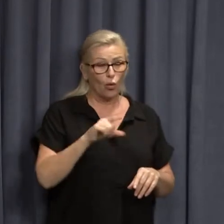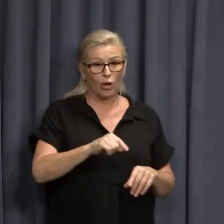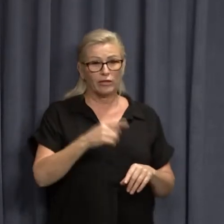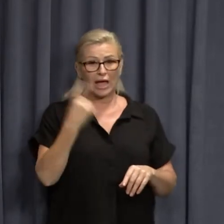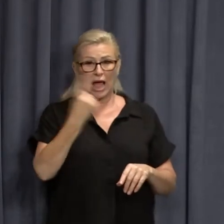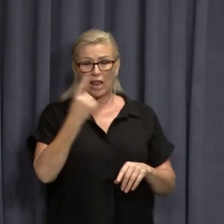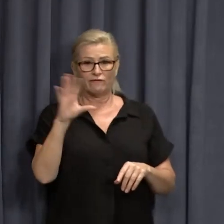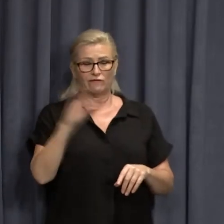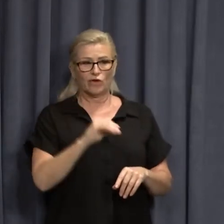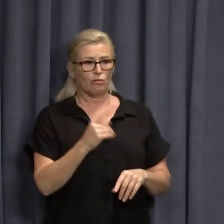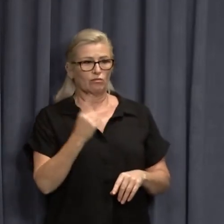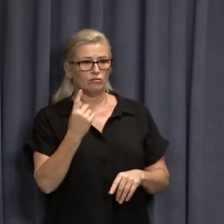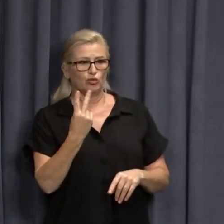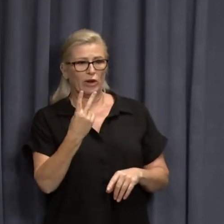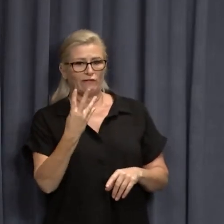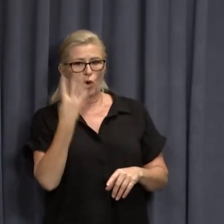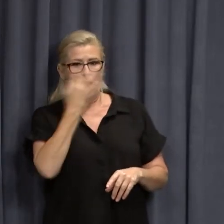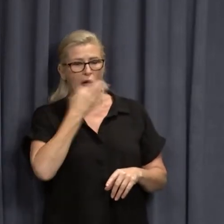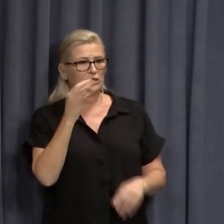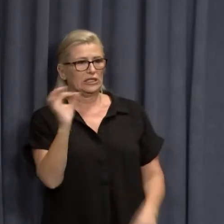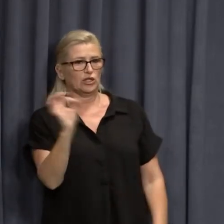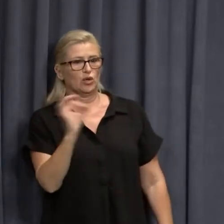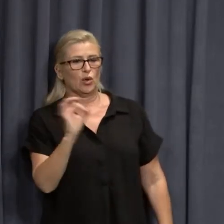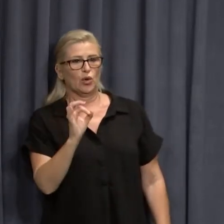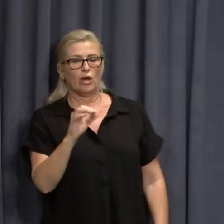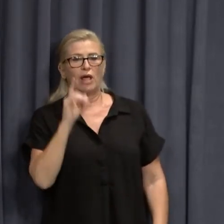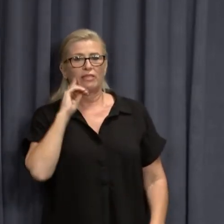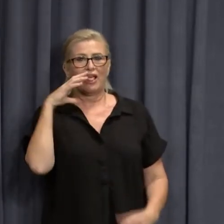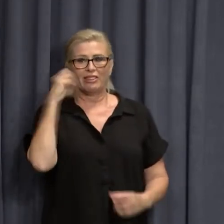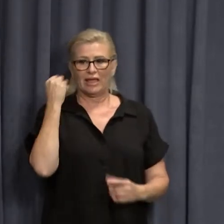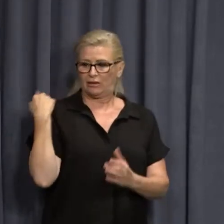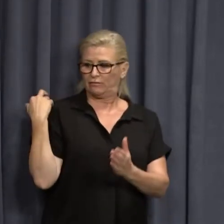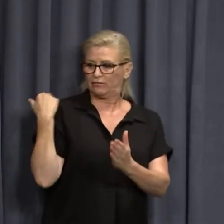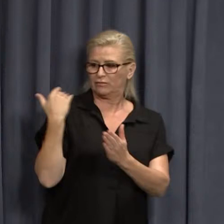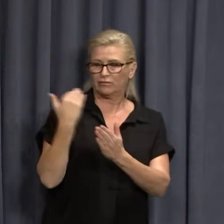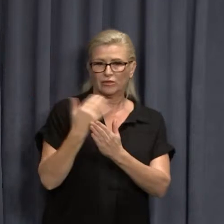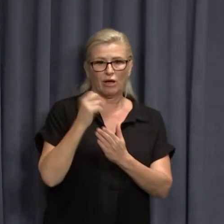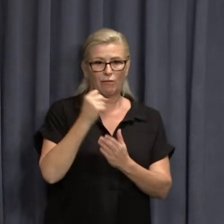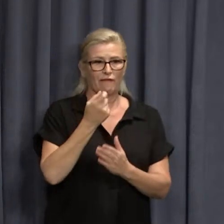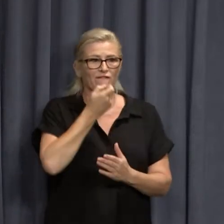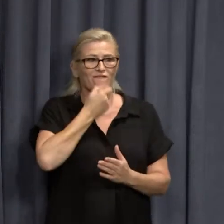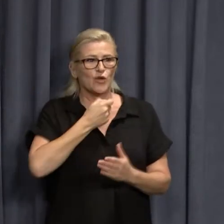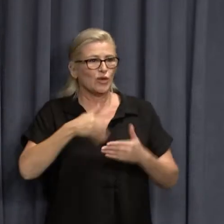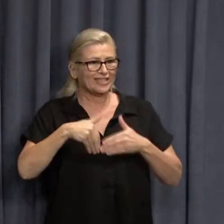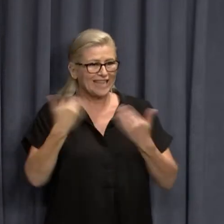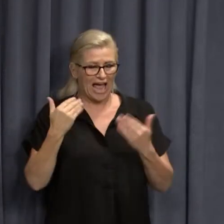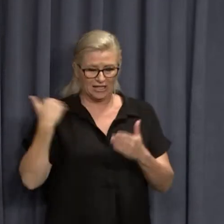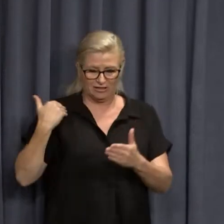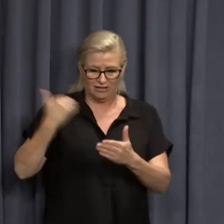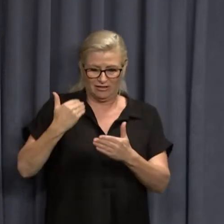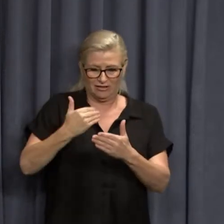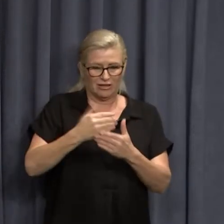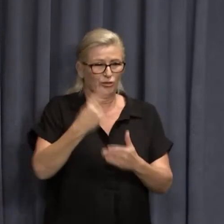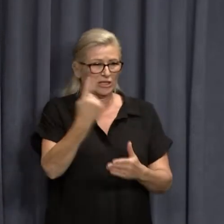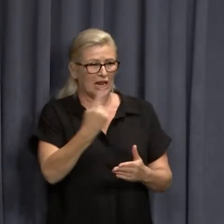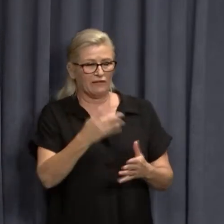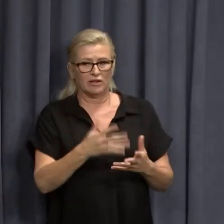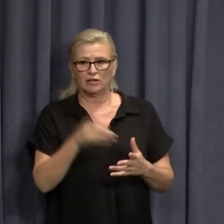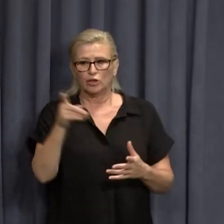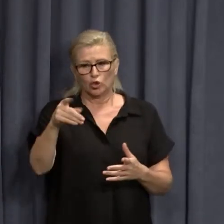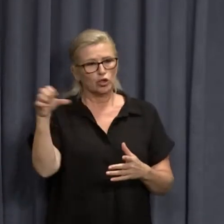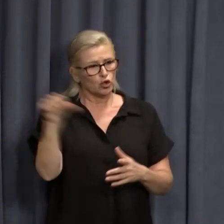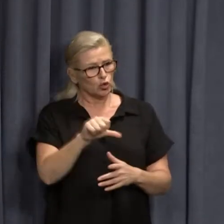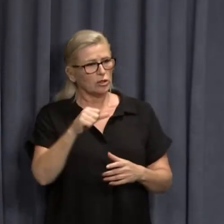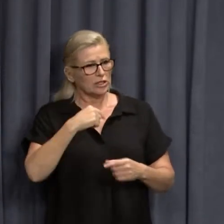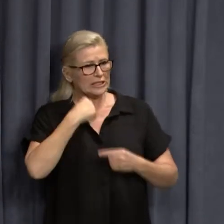24 hours. In fact, the advice he'd received, it might have been an accumulation of deaths over a number of days. So shouldn't you provide that context